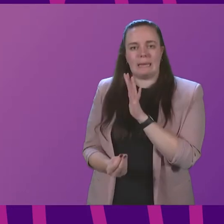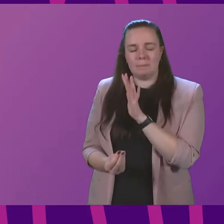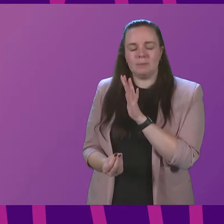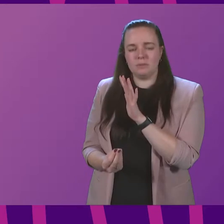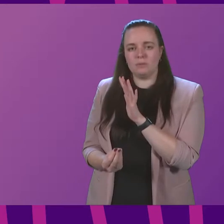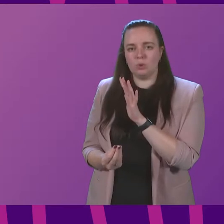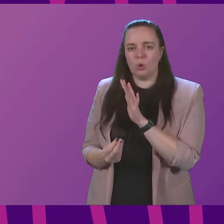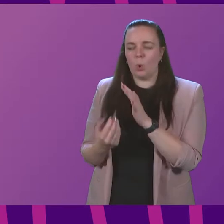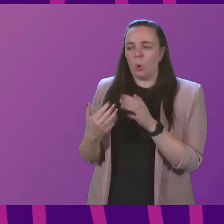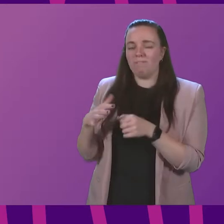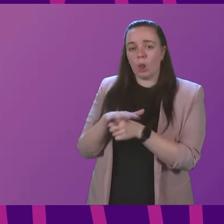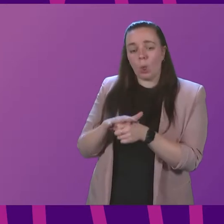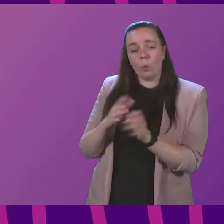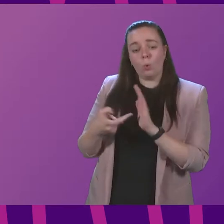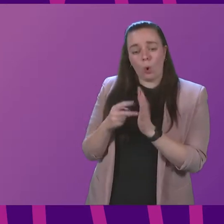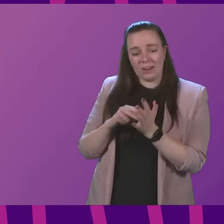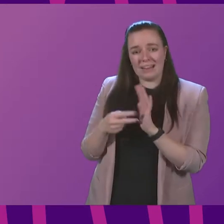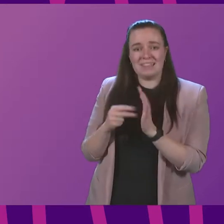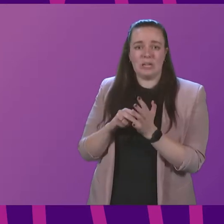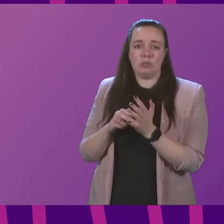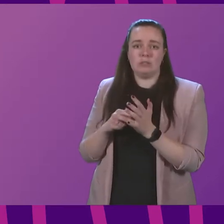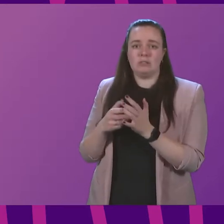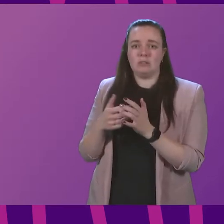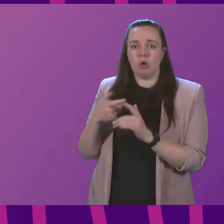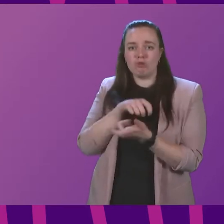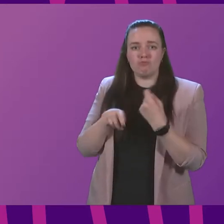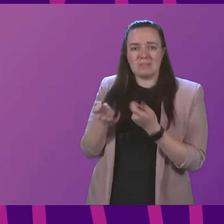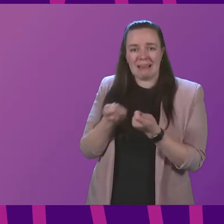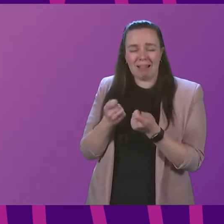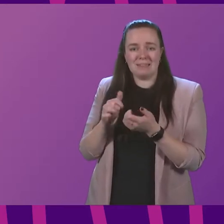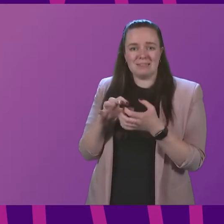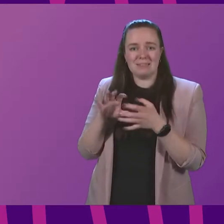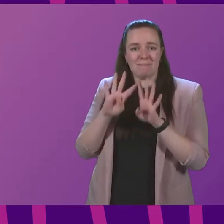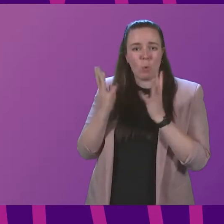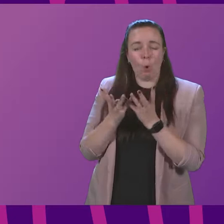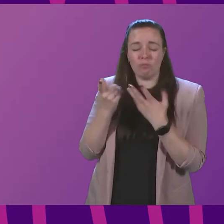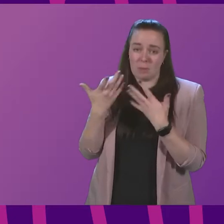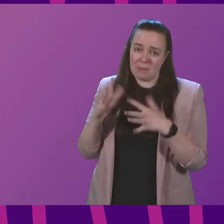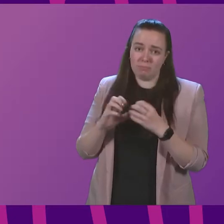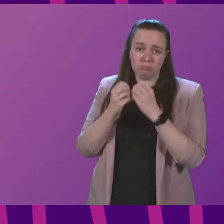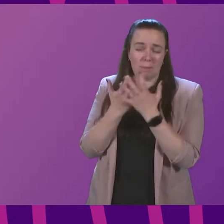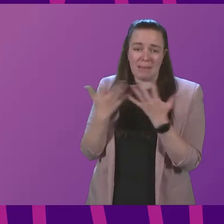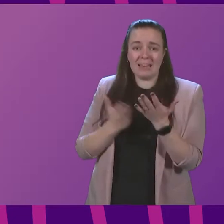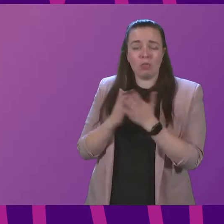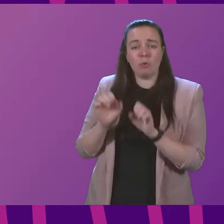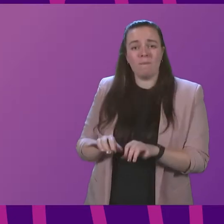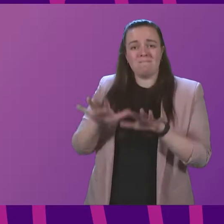of examples of local organisations resilience forums we have generated a number of these through flood